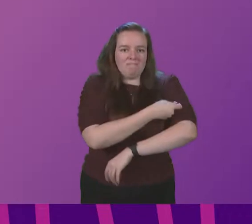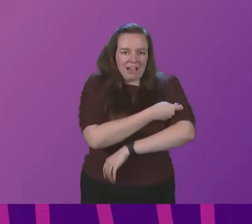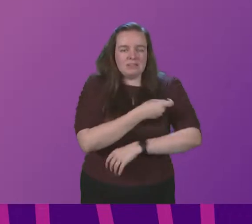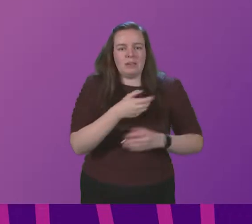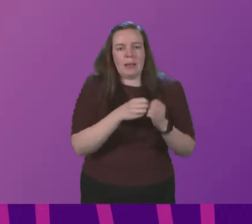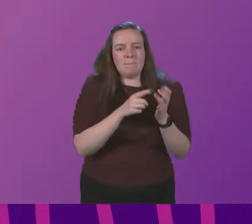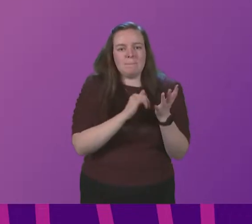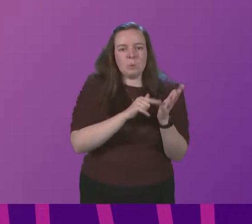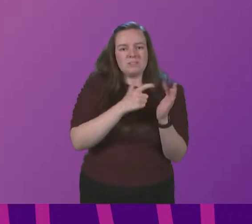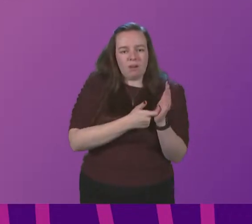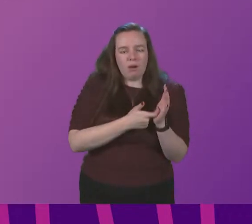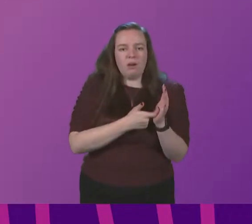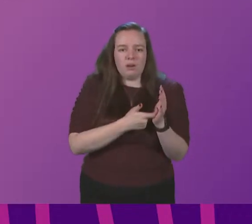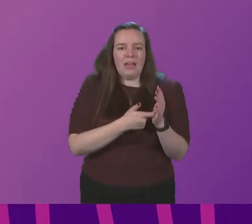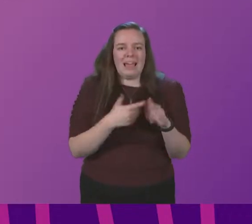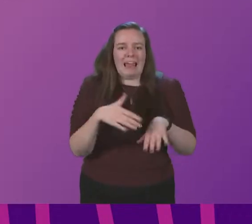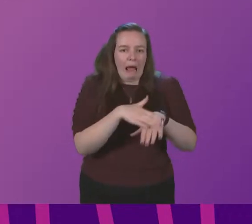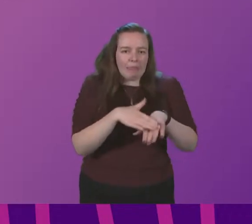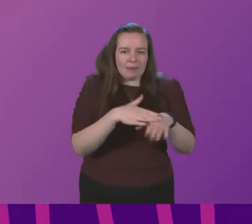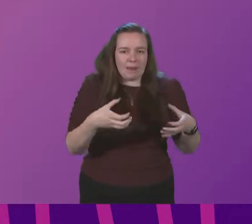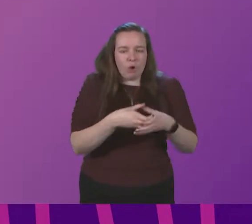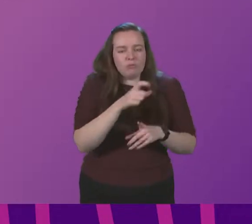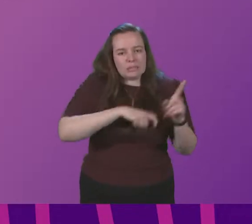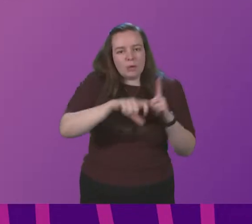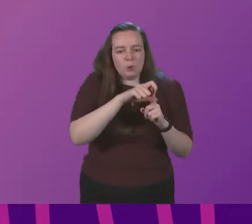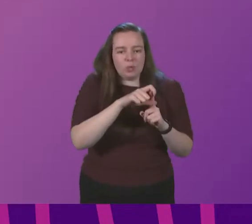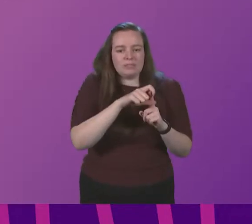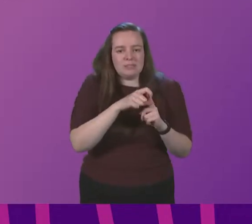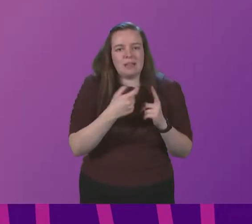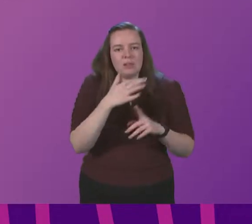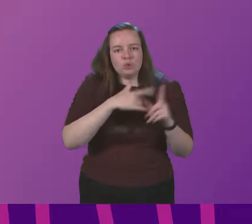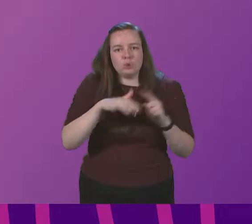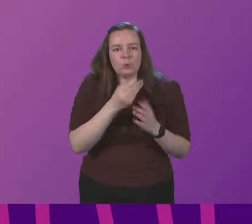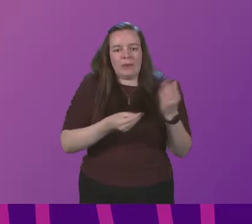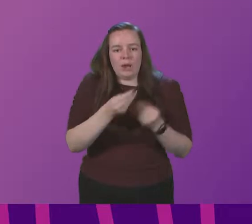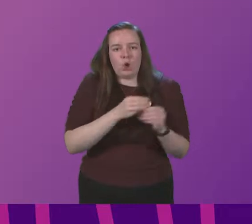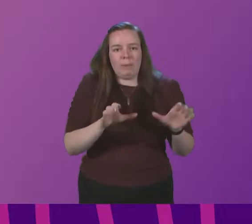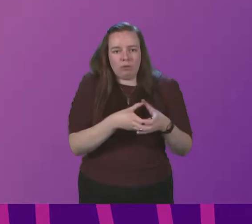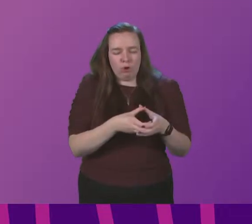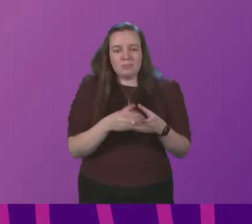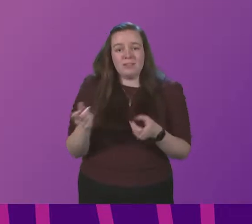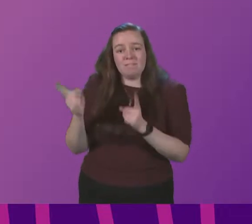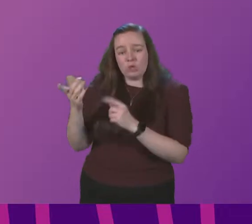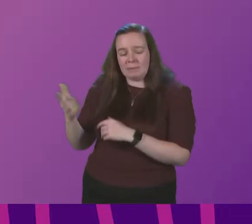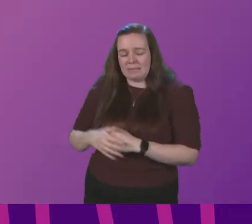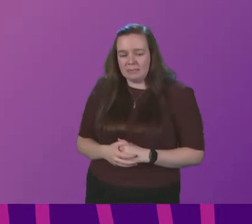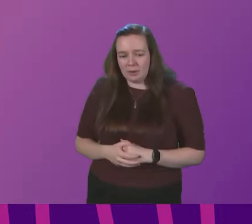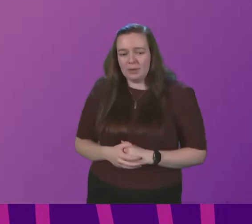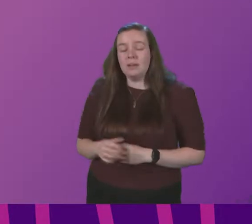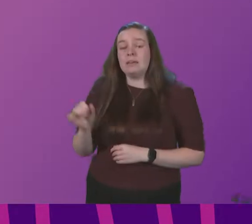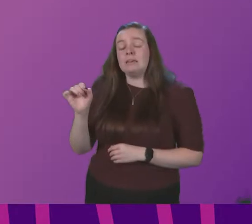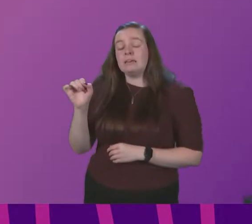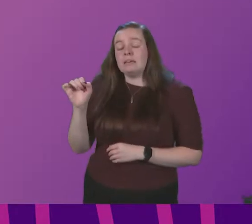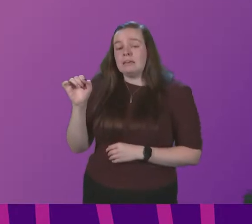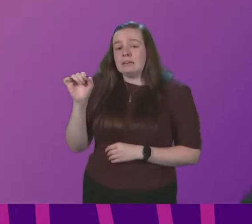boosters in minority ethnic communities and lower social and economic groups First Minister Yes I